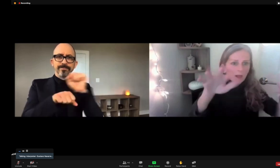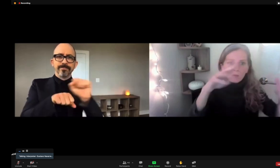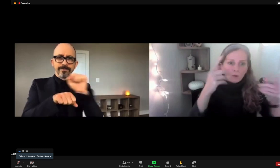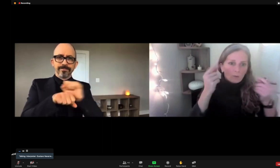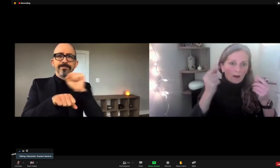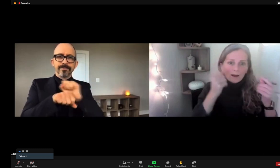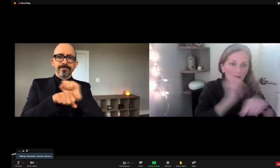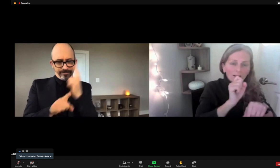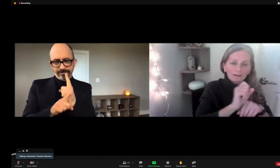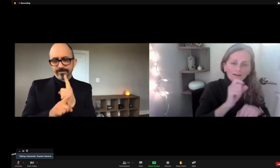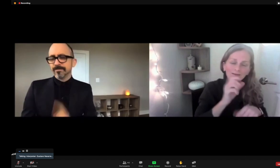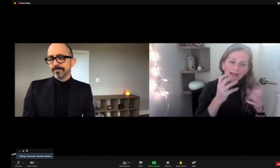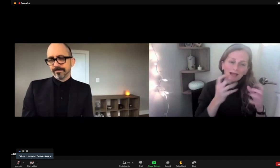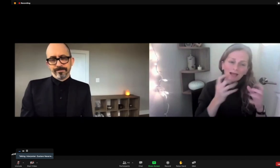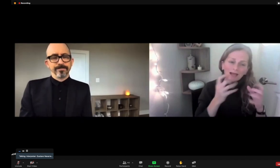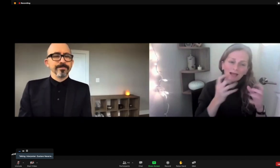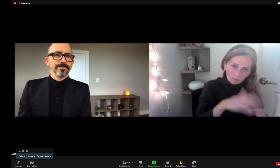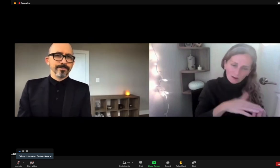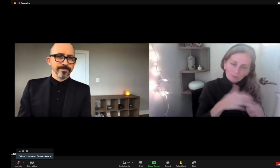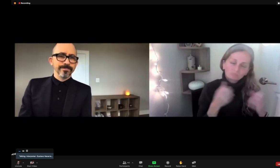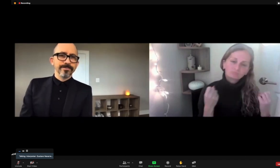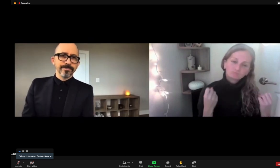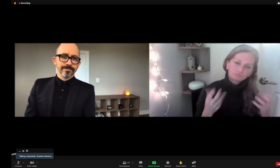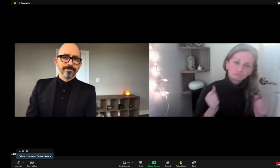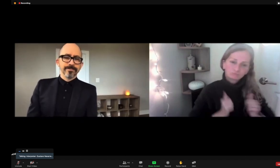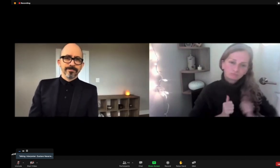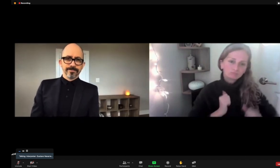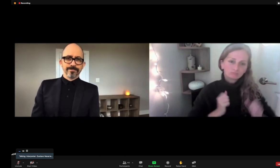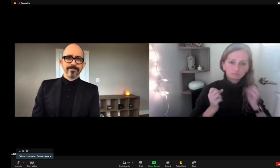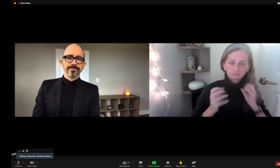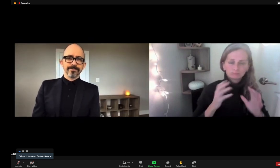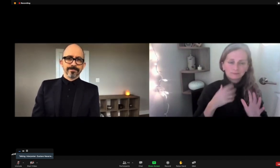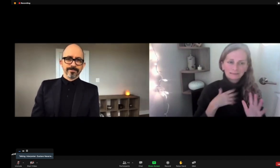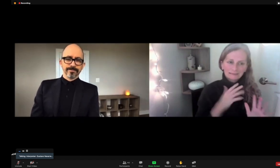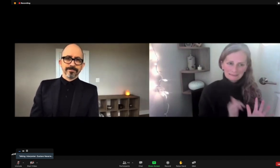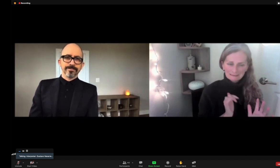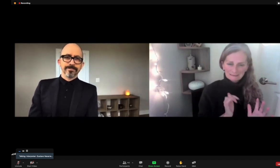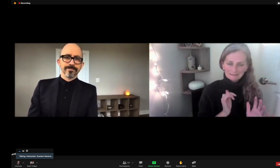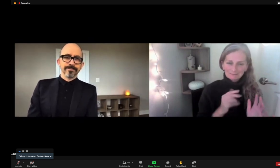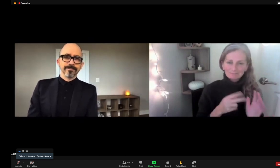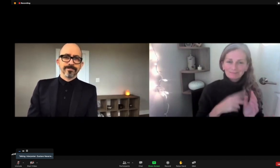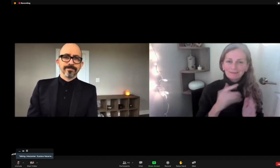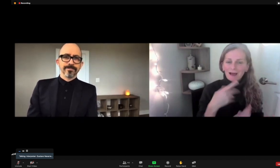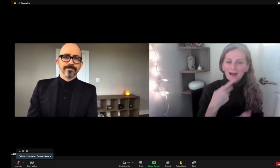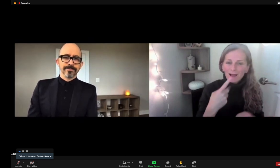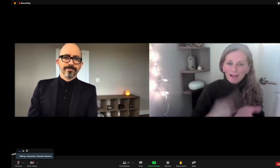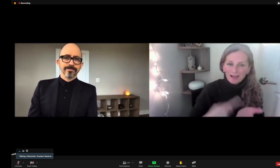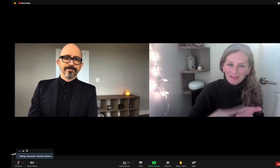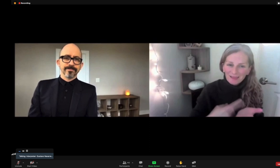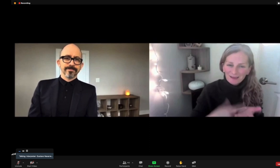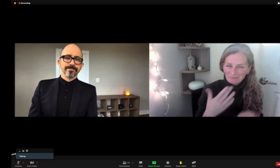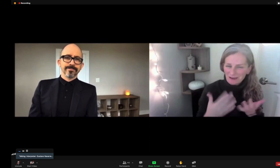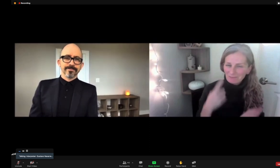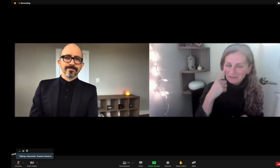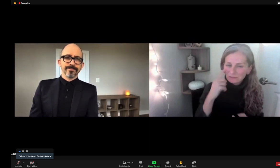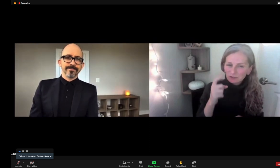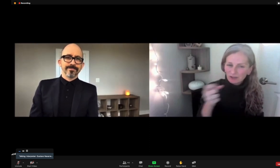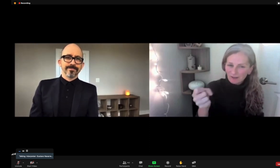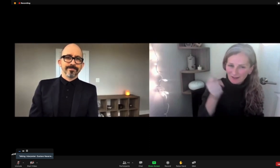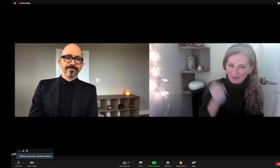cultural expert in translations to black ASL that fit that specific cultural frame. So we